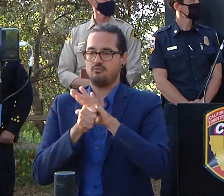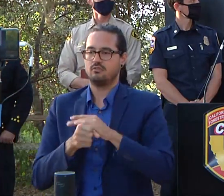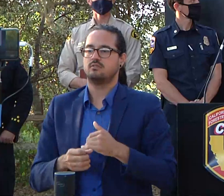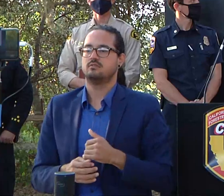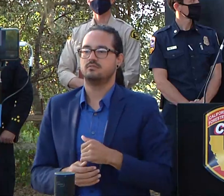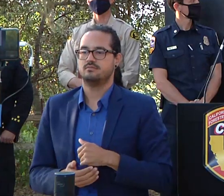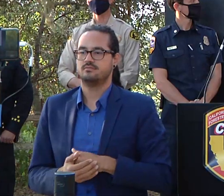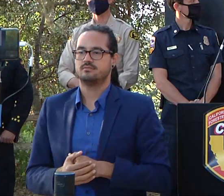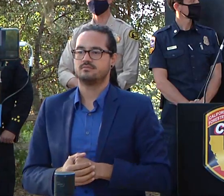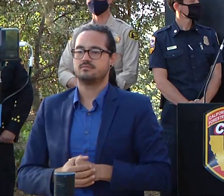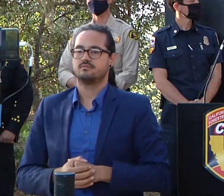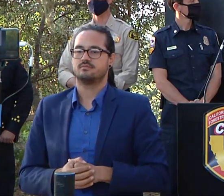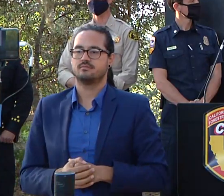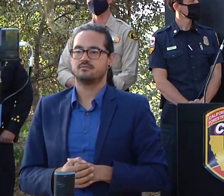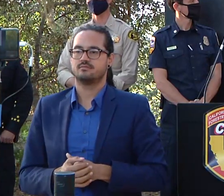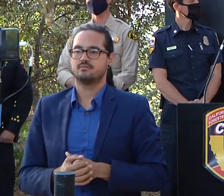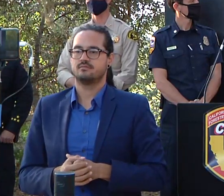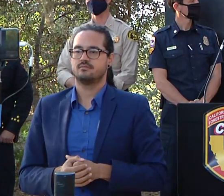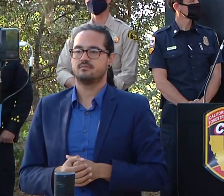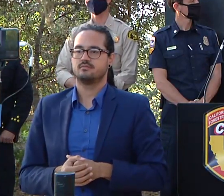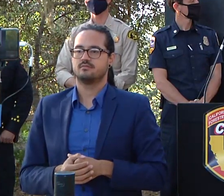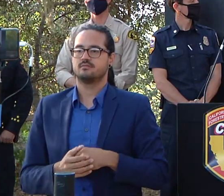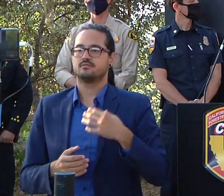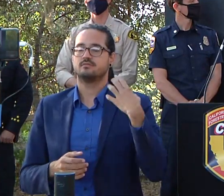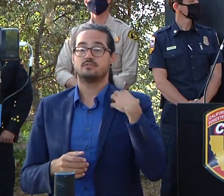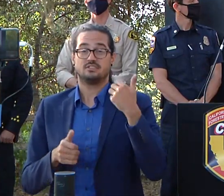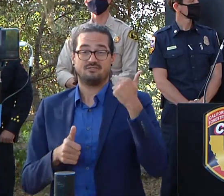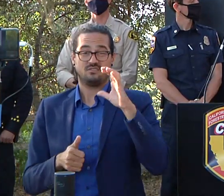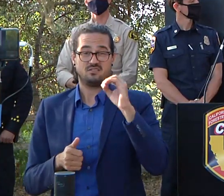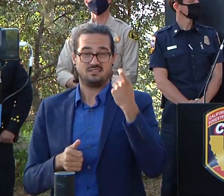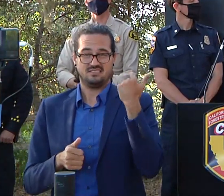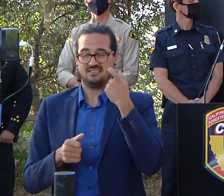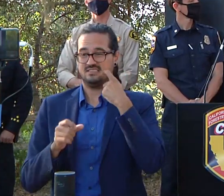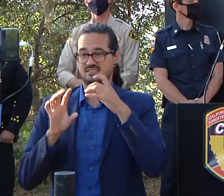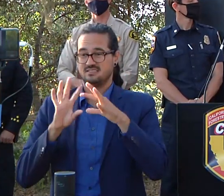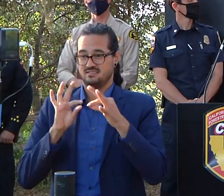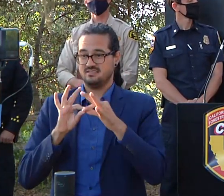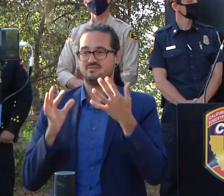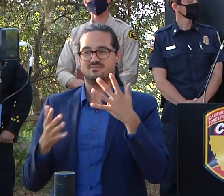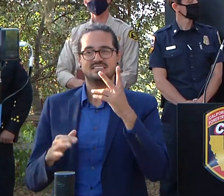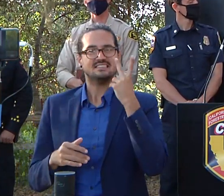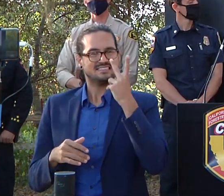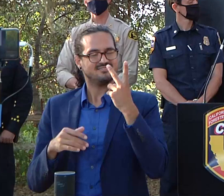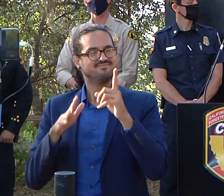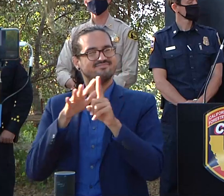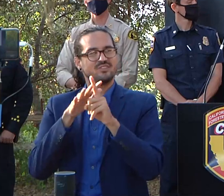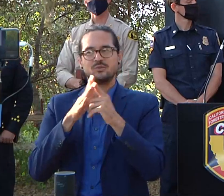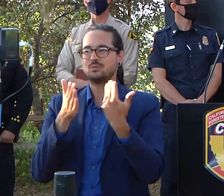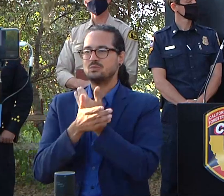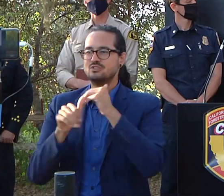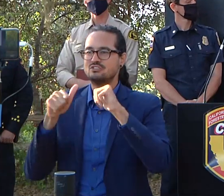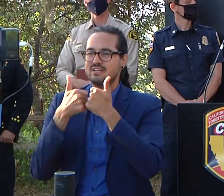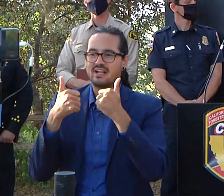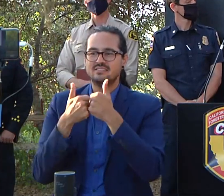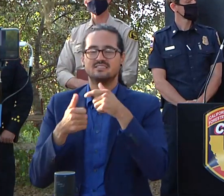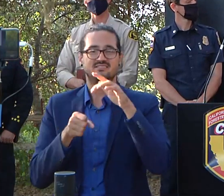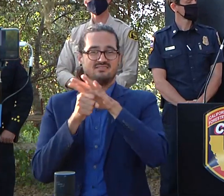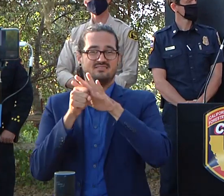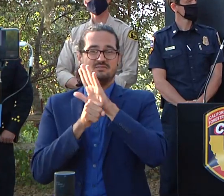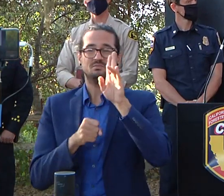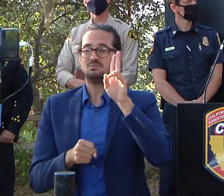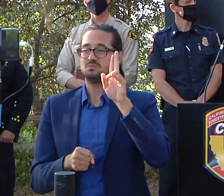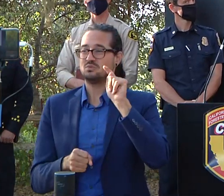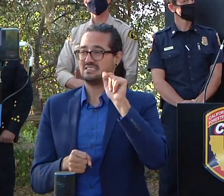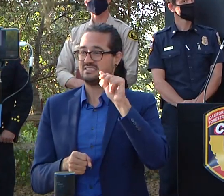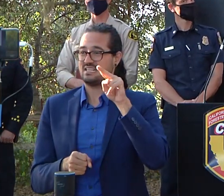as chief cox mentioned we we are seeing some other challenges beyond the fire in the area in the butana colony and the